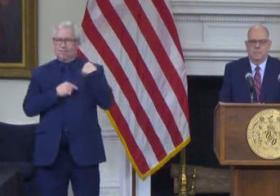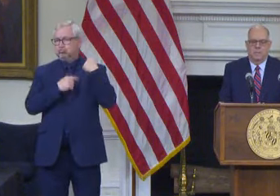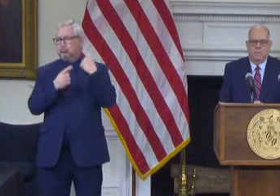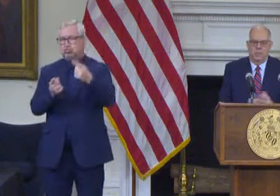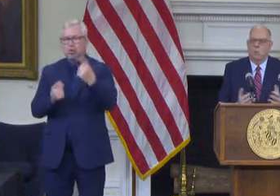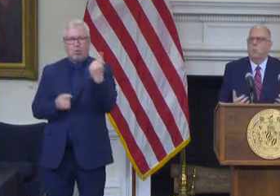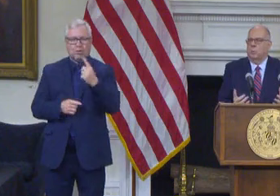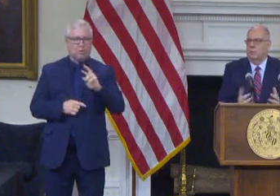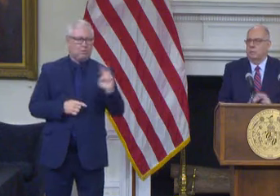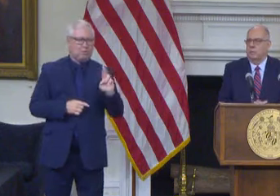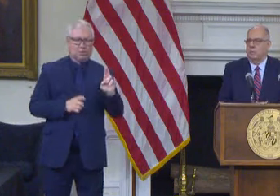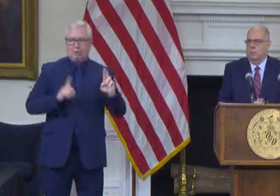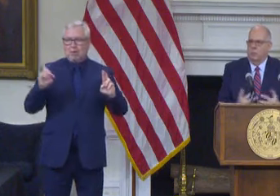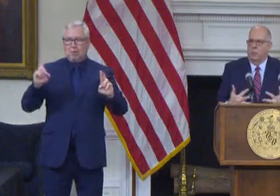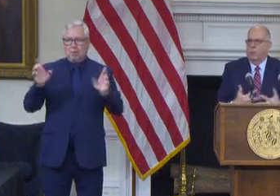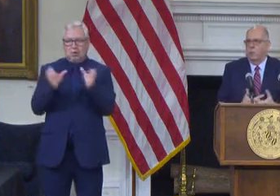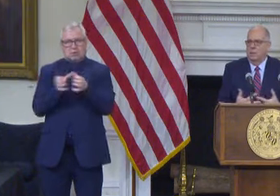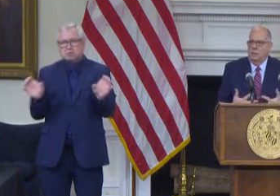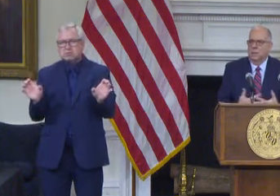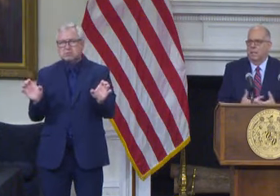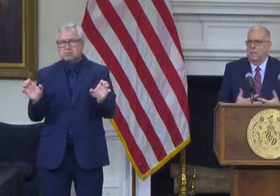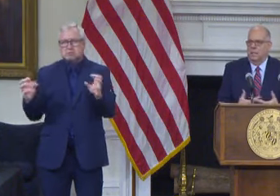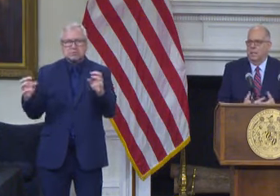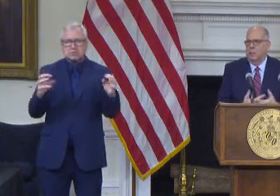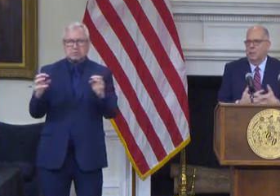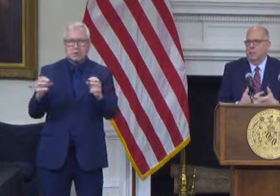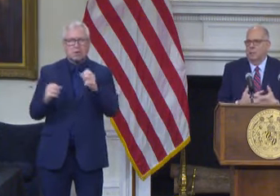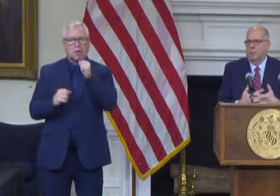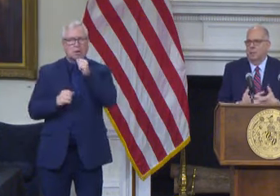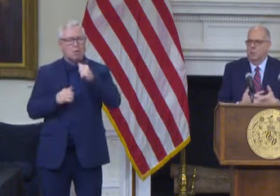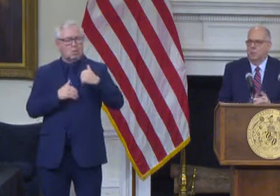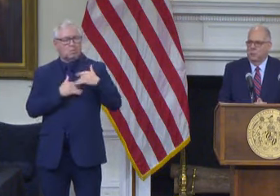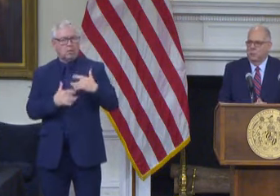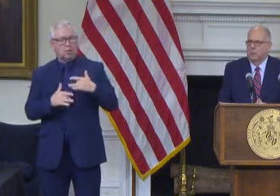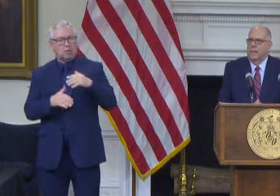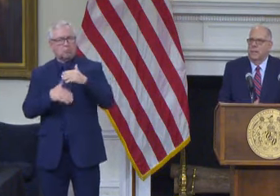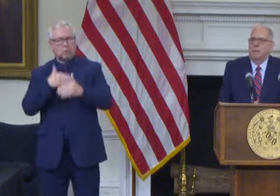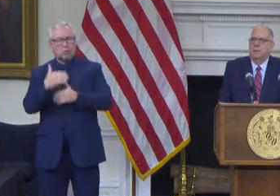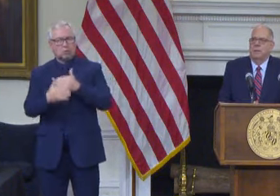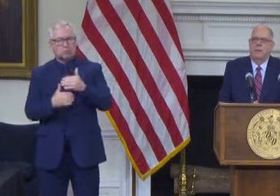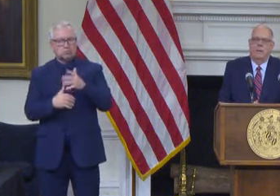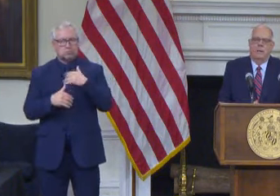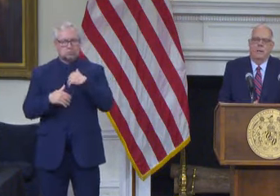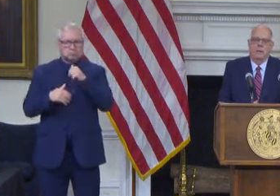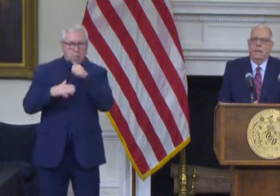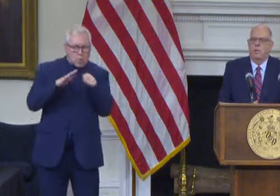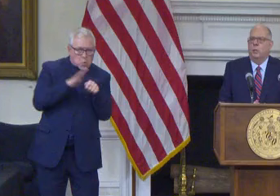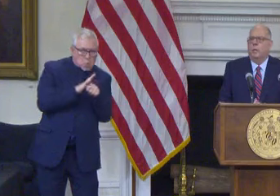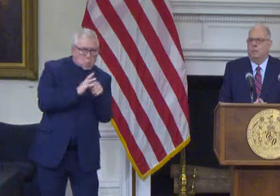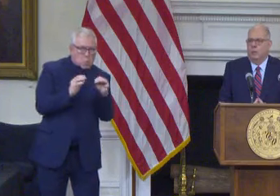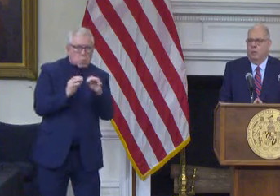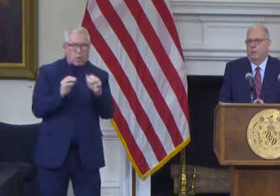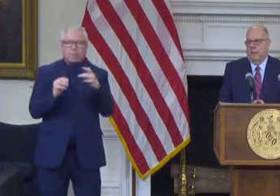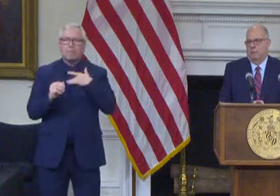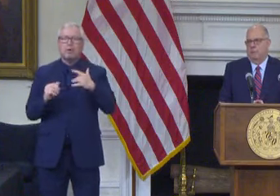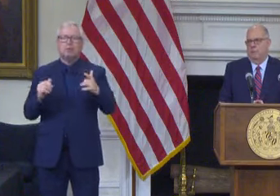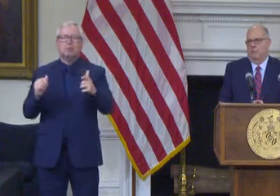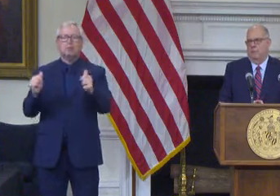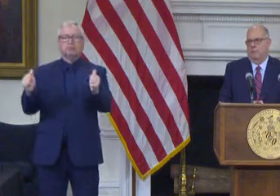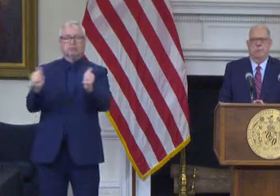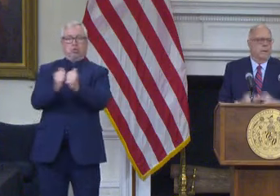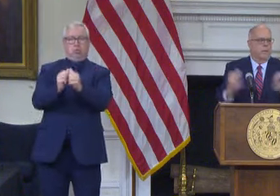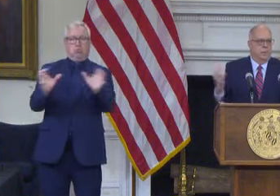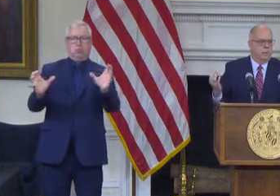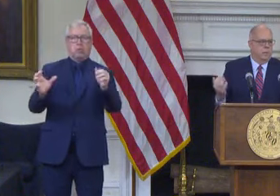it's an unusual process where they weren't just getting together behind closed doors to do it together I could have drawn maps